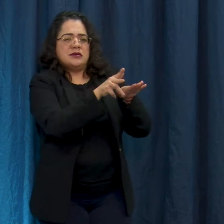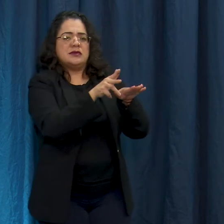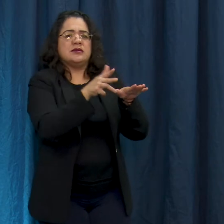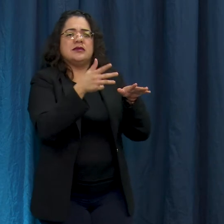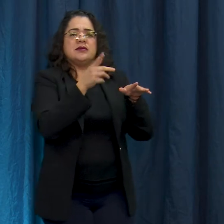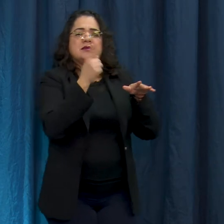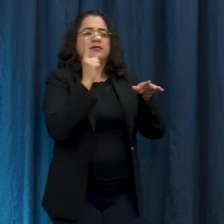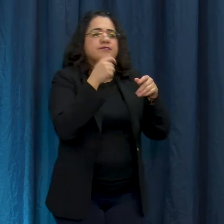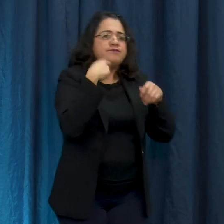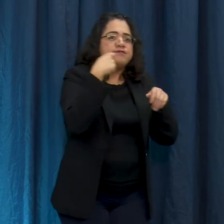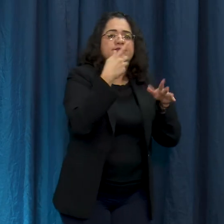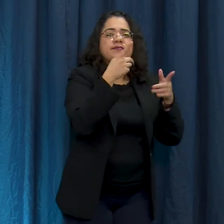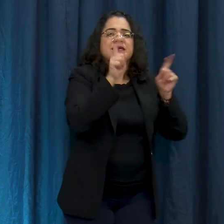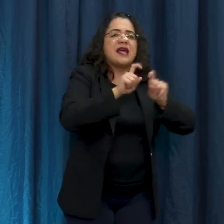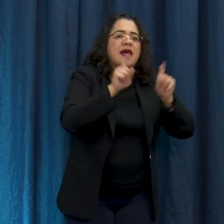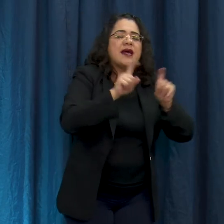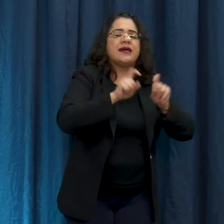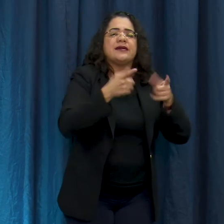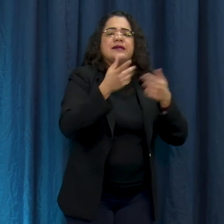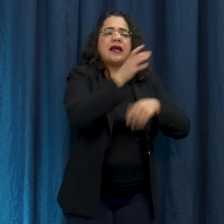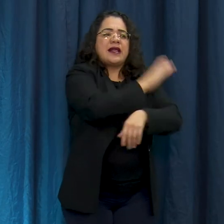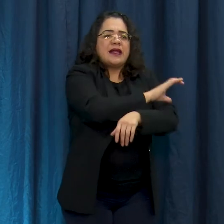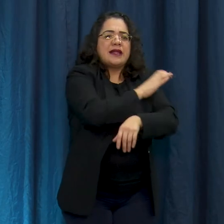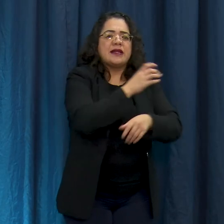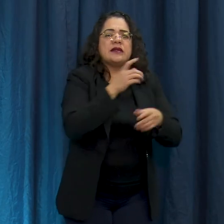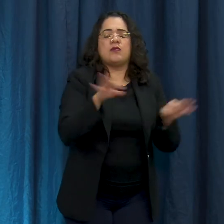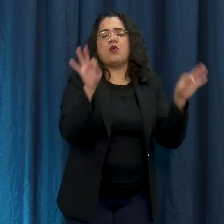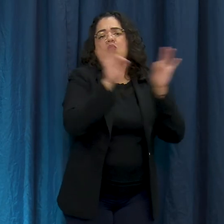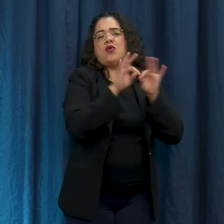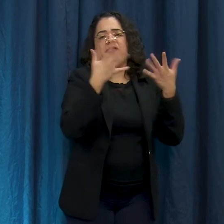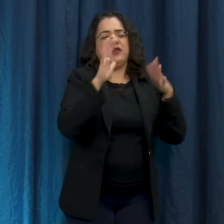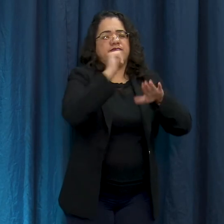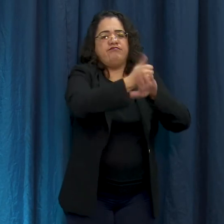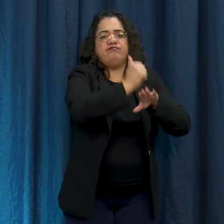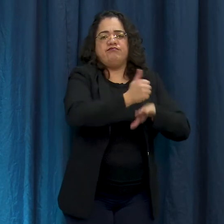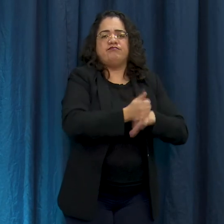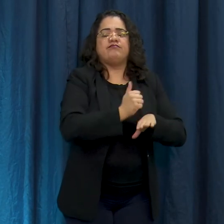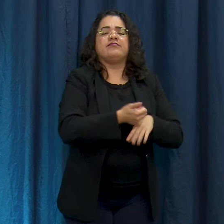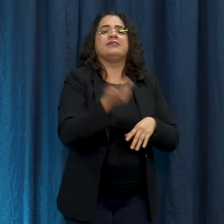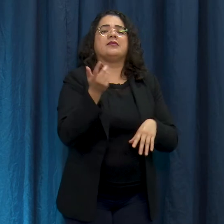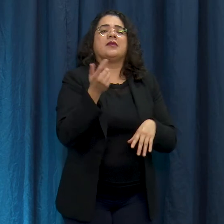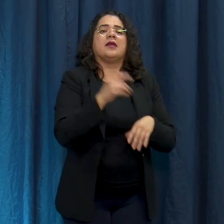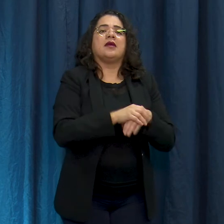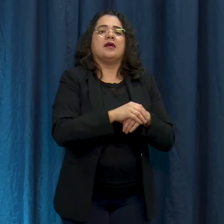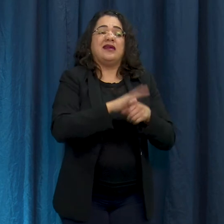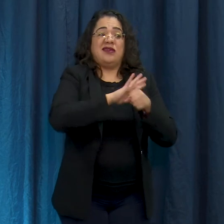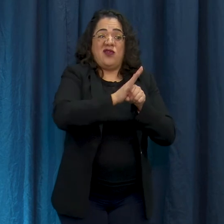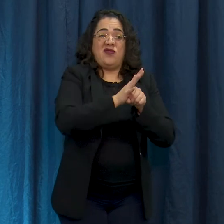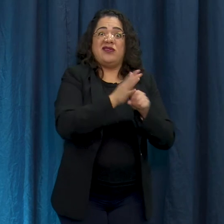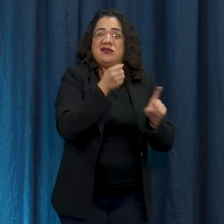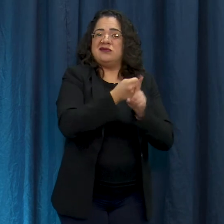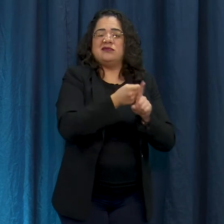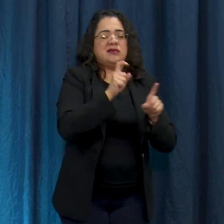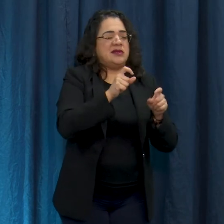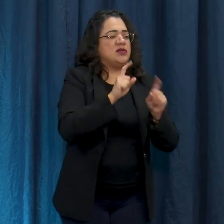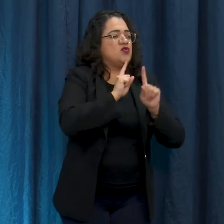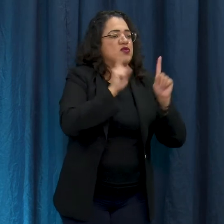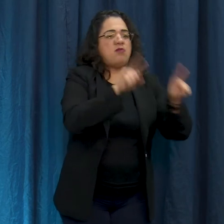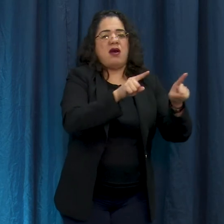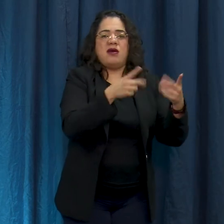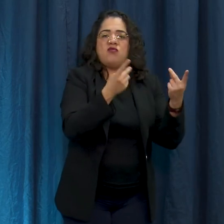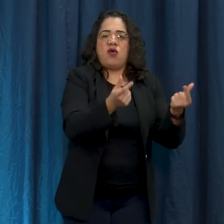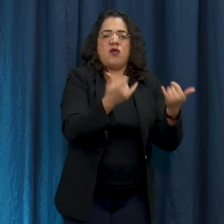medidas para ayudar a la comunidad. Por lo mismo la ciudad de Long Beach activado la clínica de respuesta rápida.